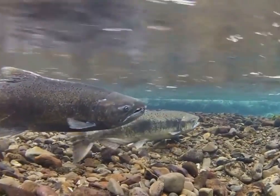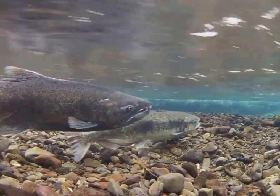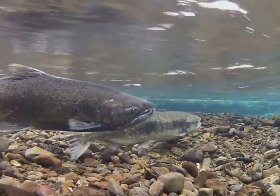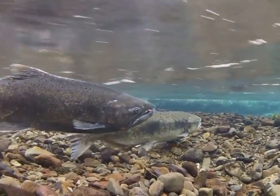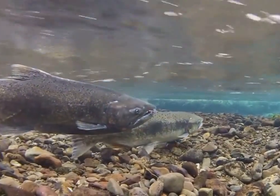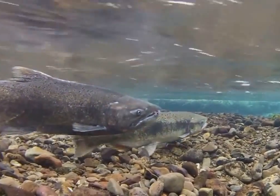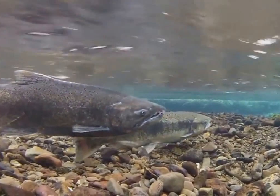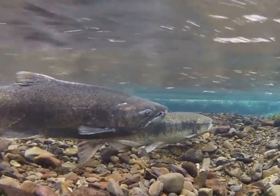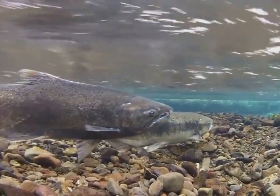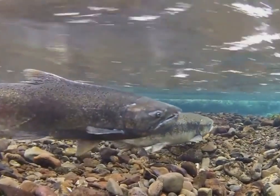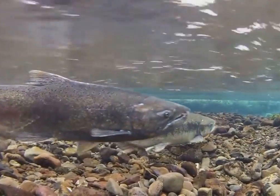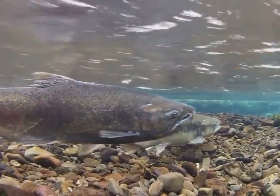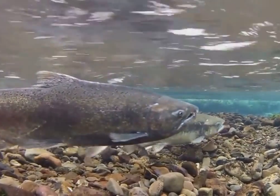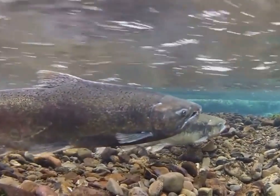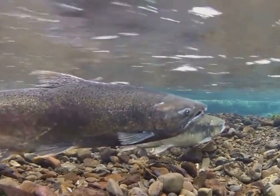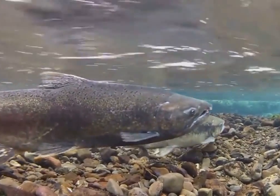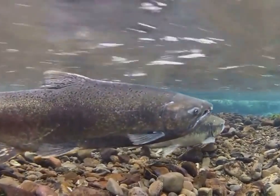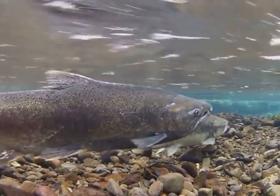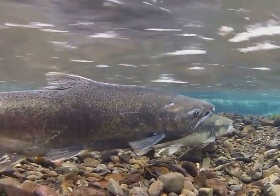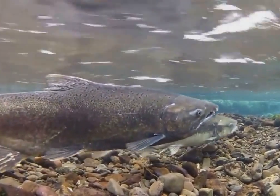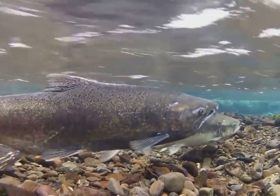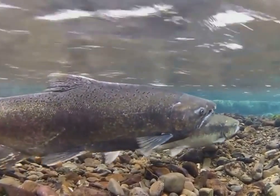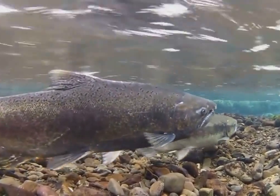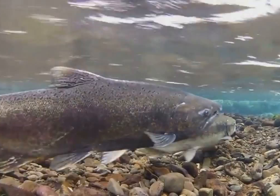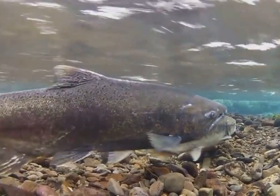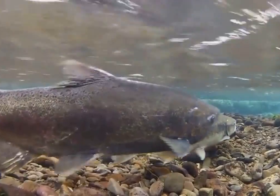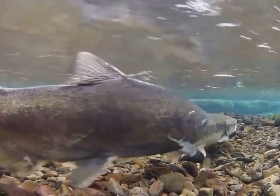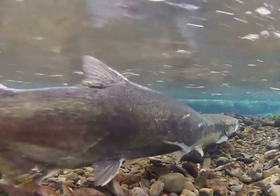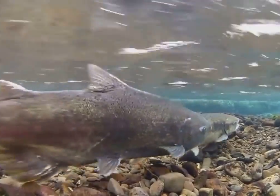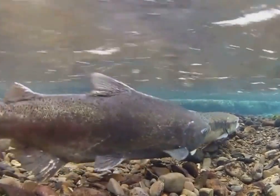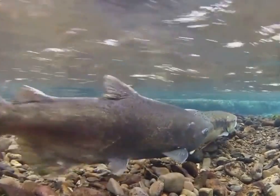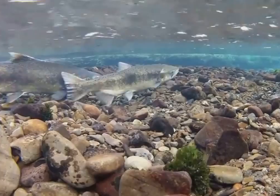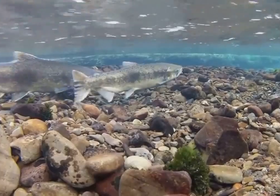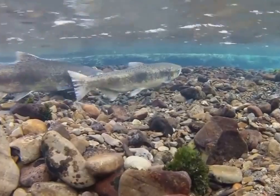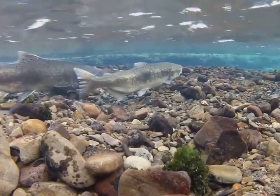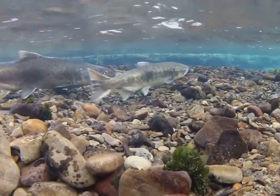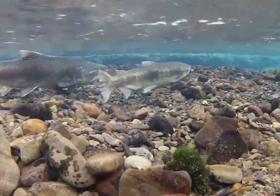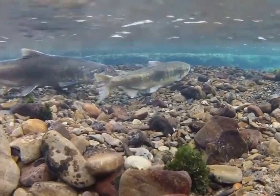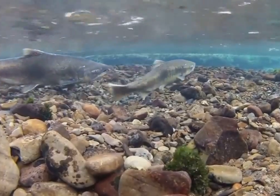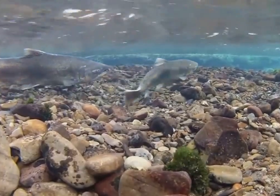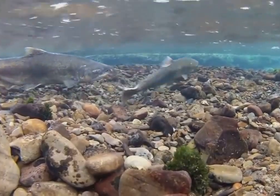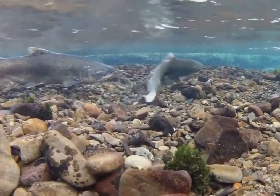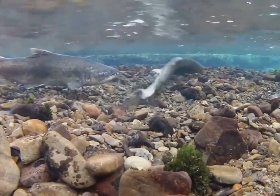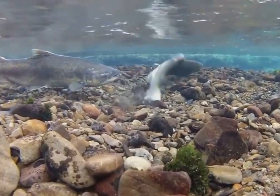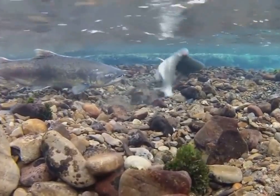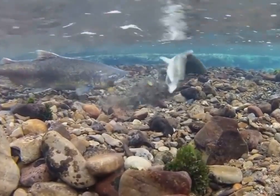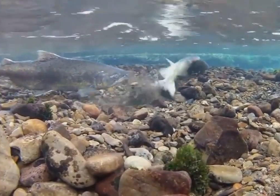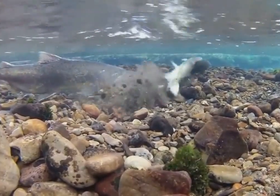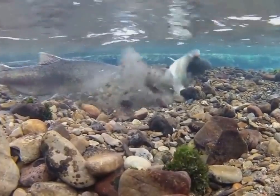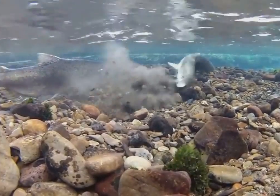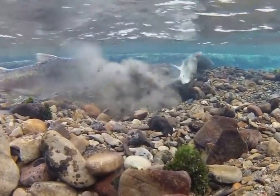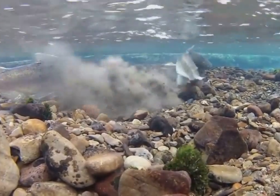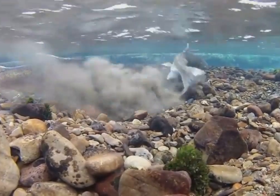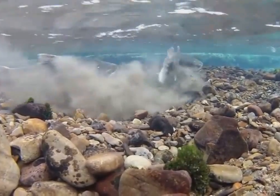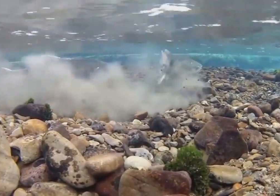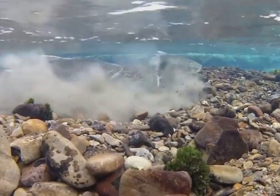his number one goal is to thus fertilize her eggs. The female will use her tail to dig out a spot in the